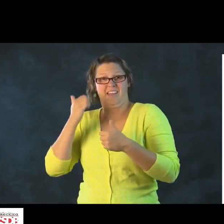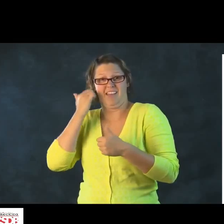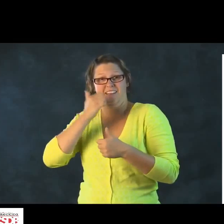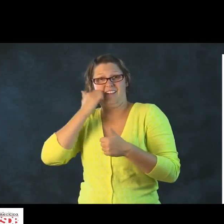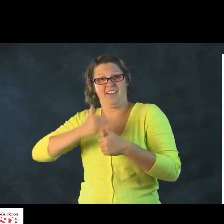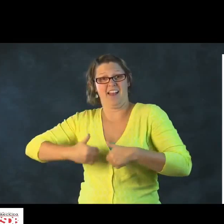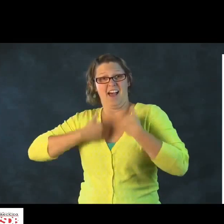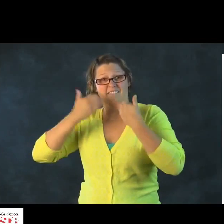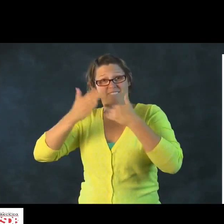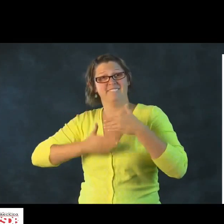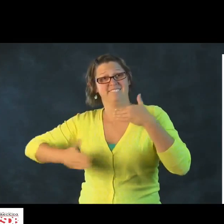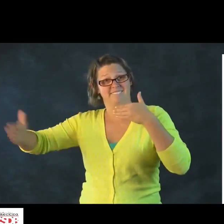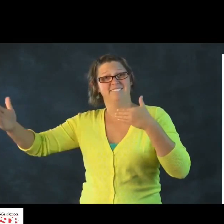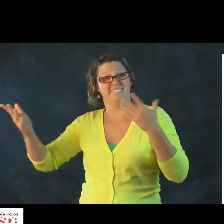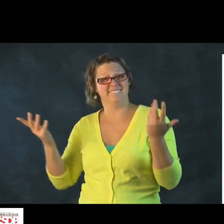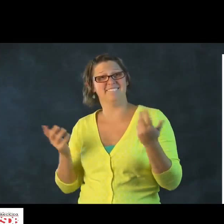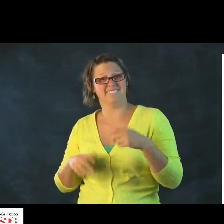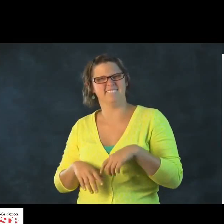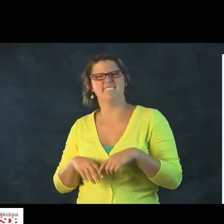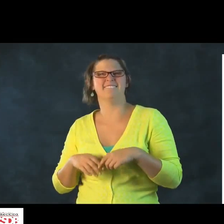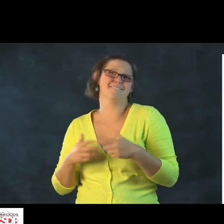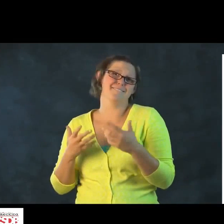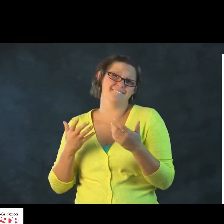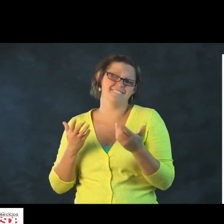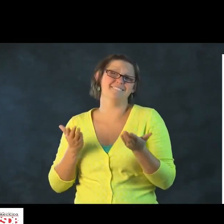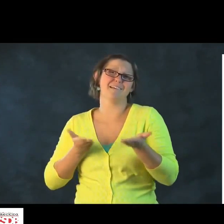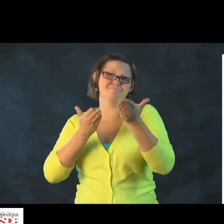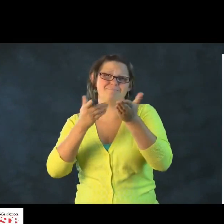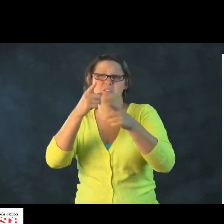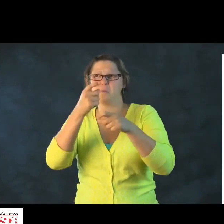for them to use language on a daily basis.